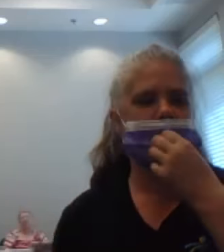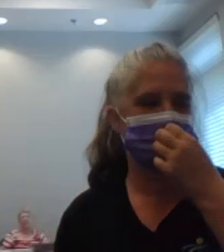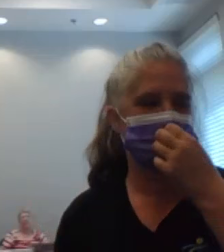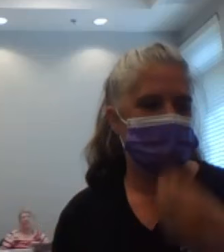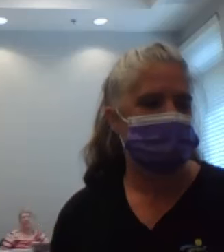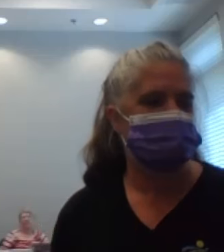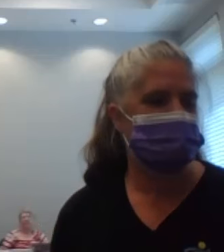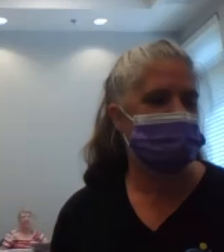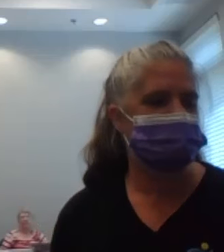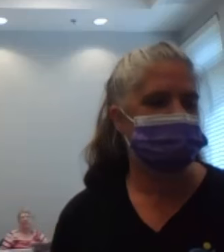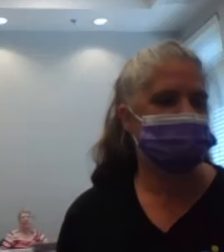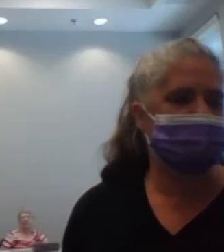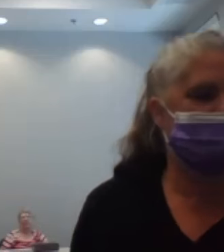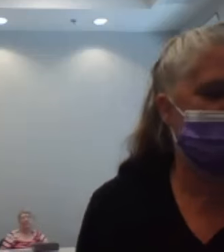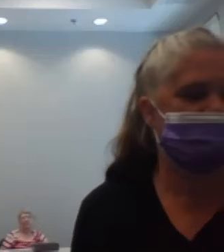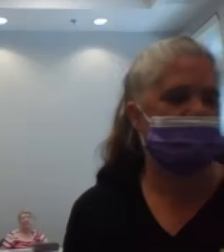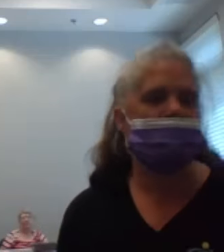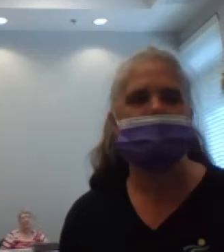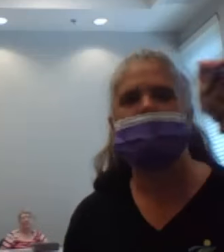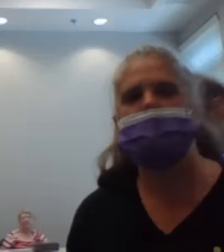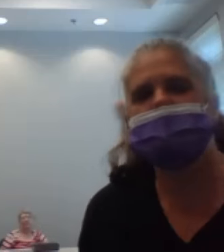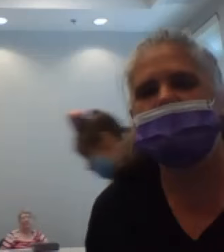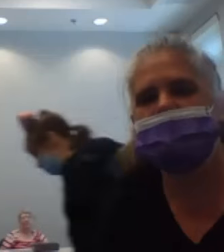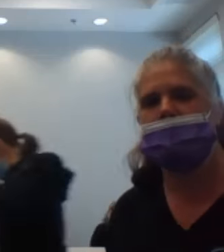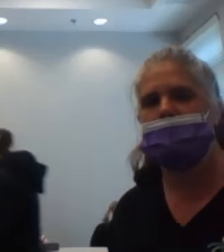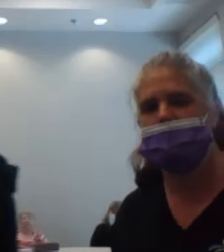Next. Next, we're going to do arm curls to the side.